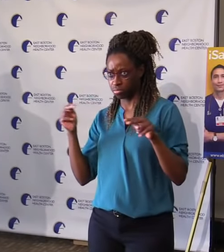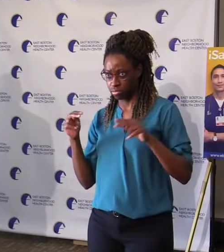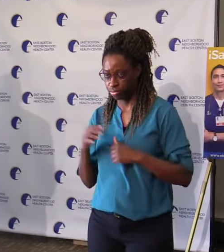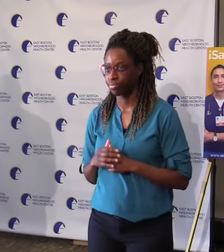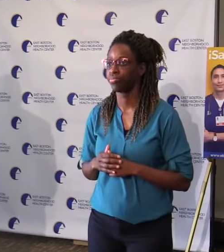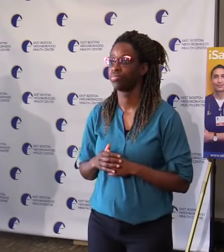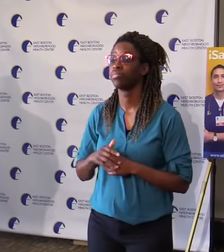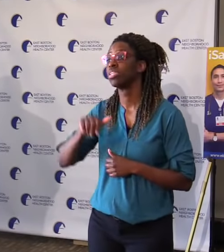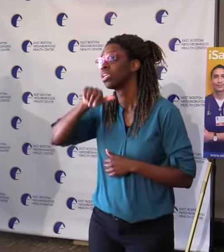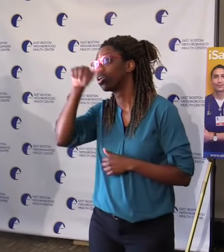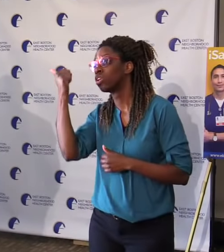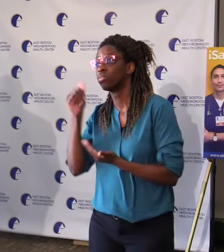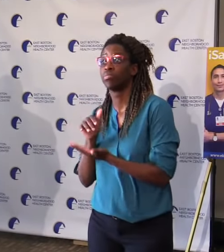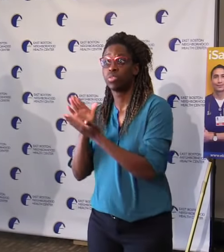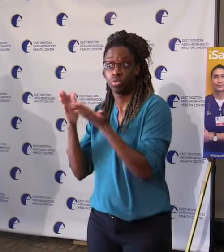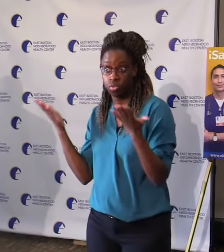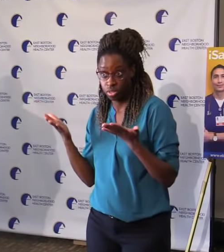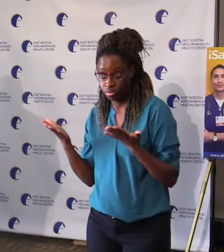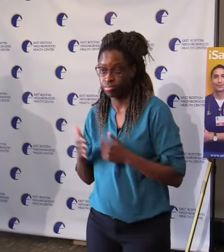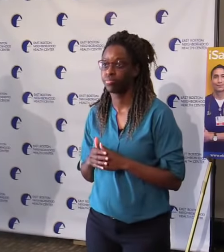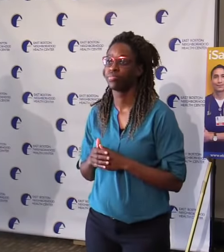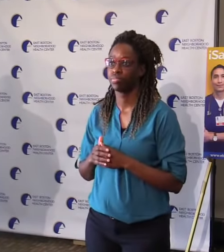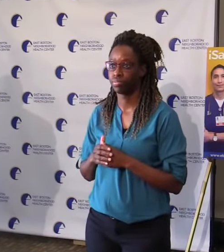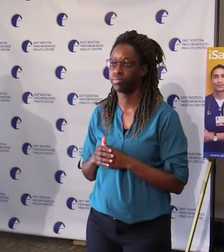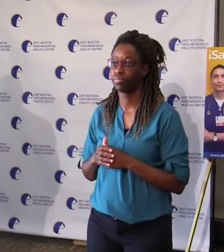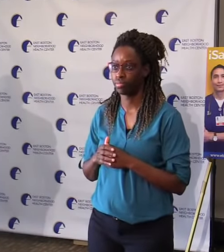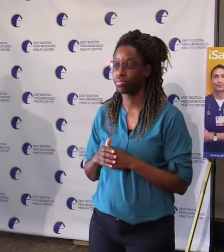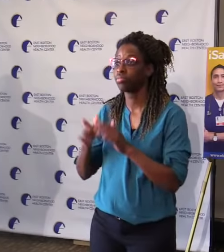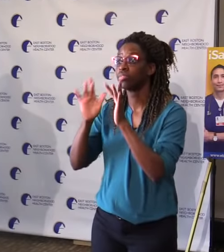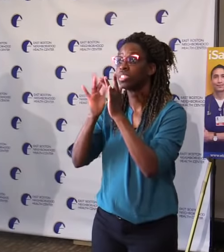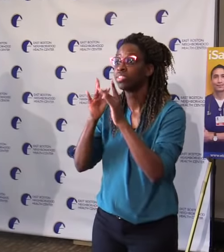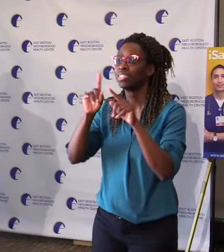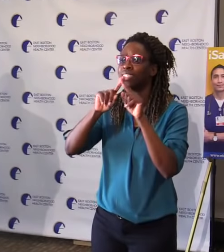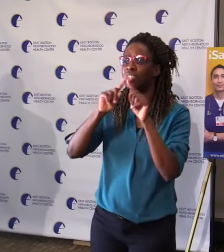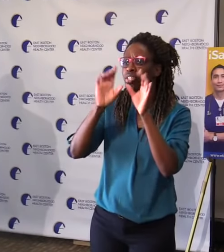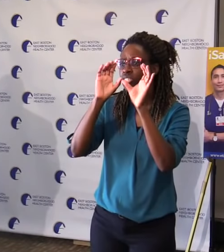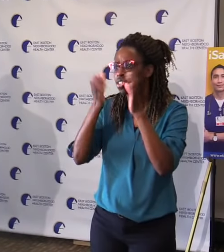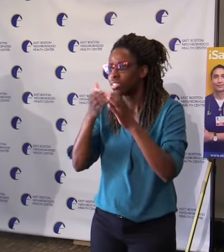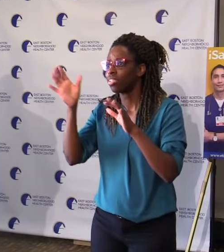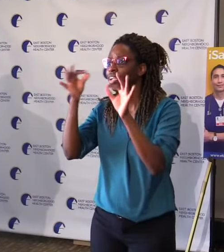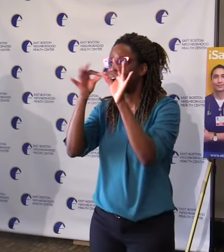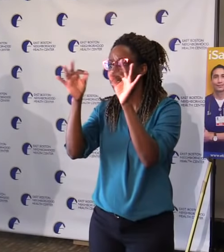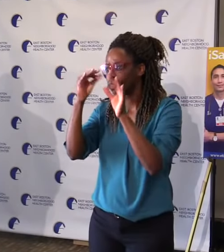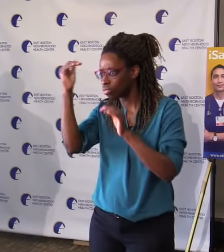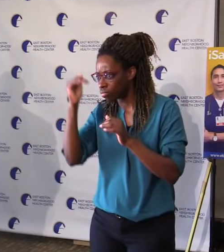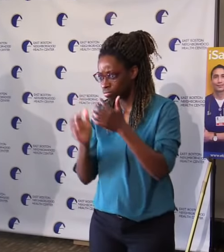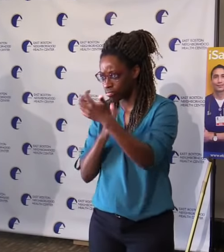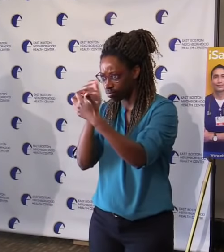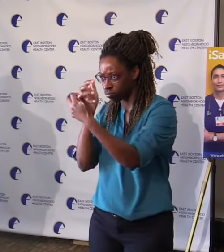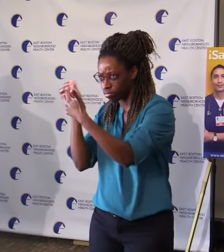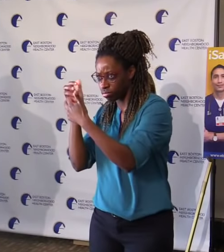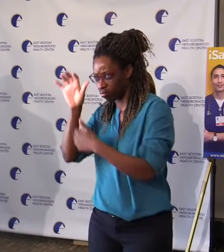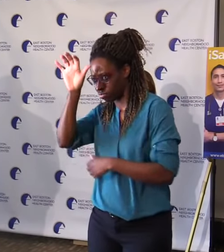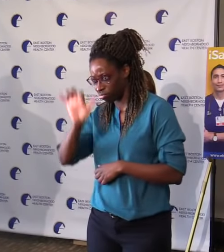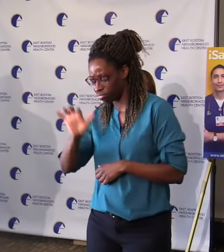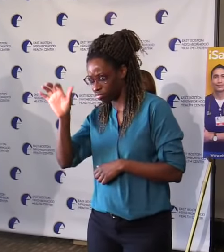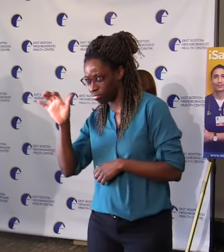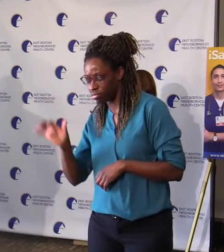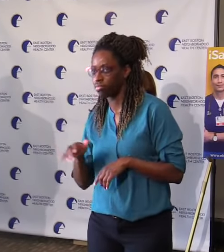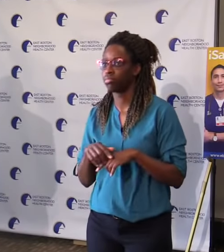patients with culturally and linguistically appropriate messaging and discussing the COVID-19 vaccine with family and friends.